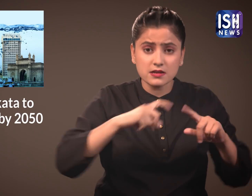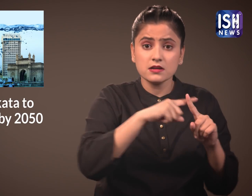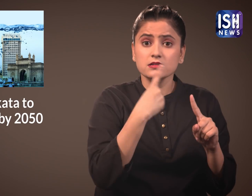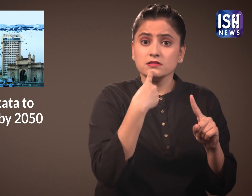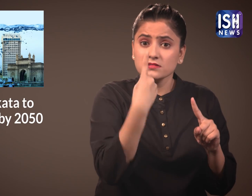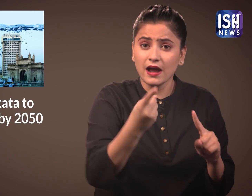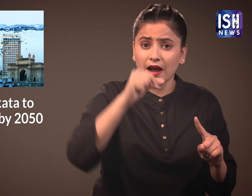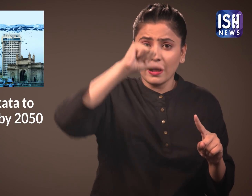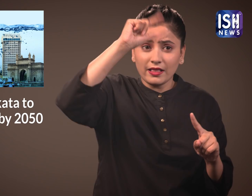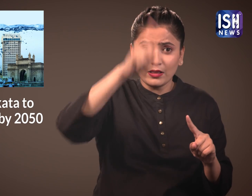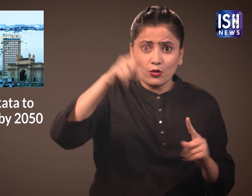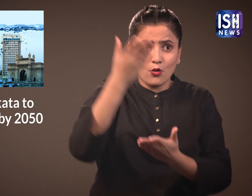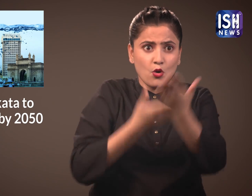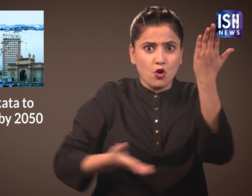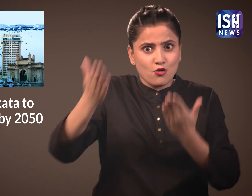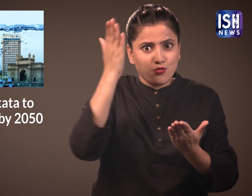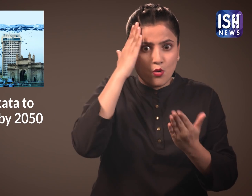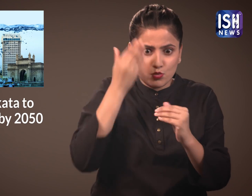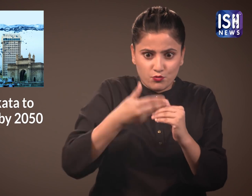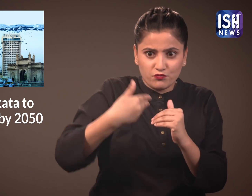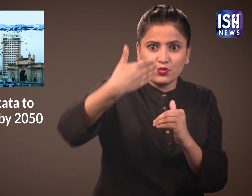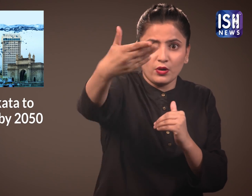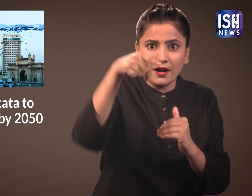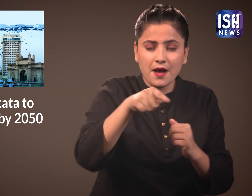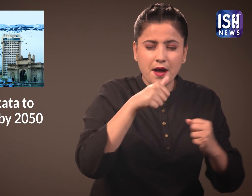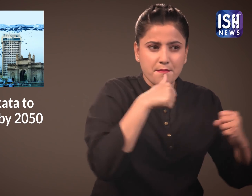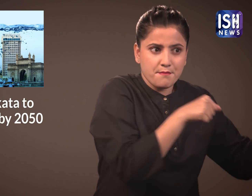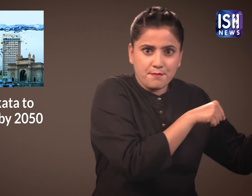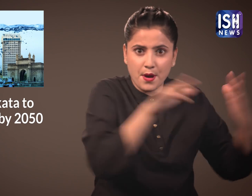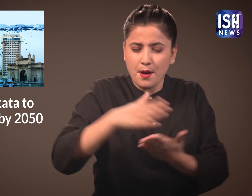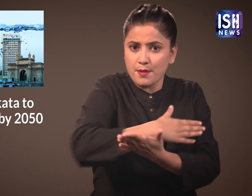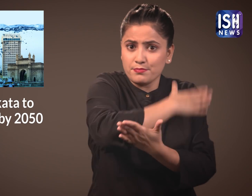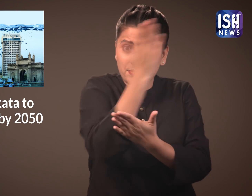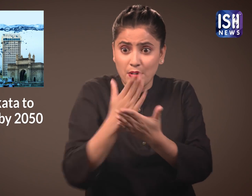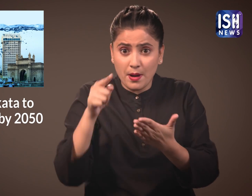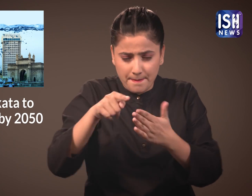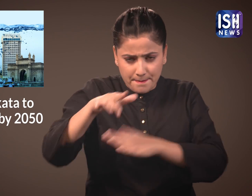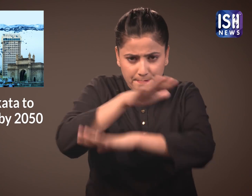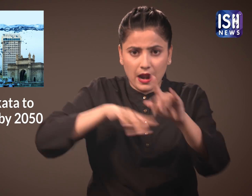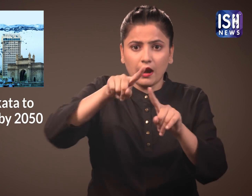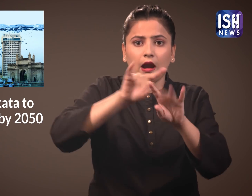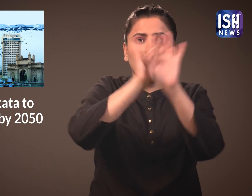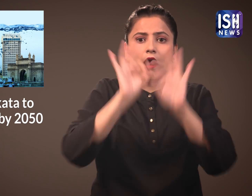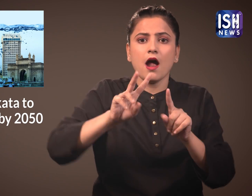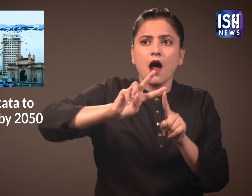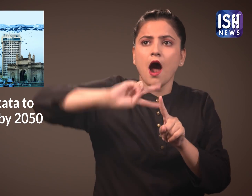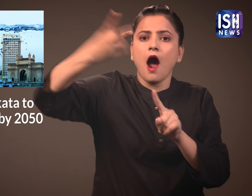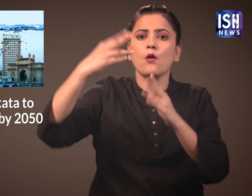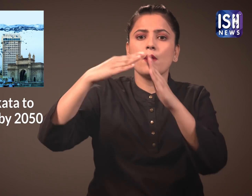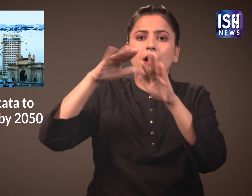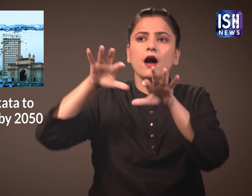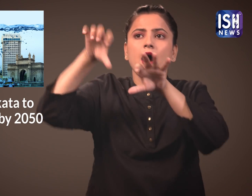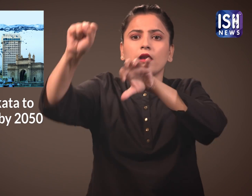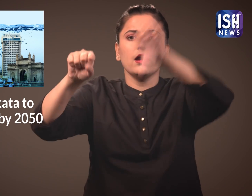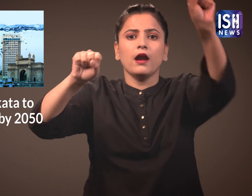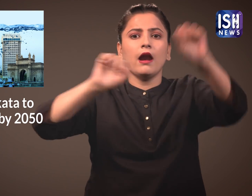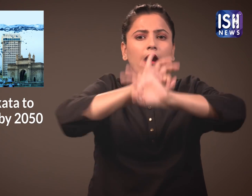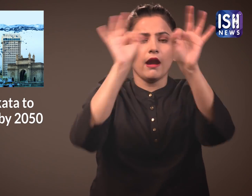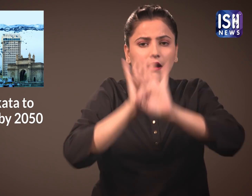Researchers say that countries like India know about the risk of flooding. They need to start relocating citizens so that they